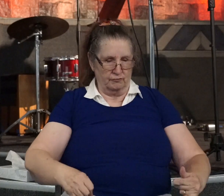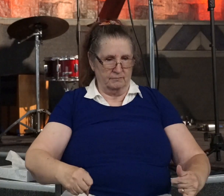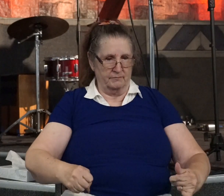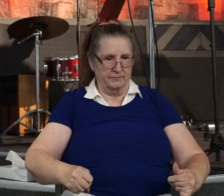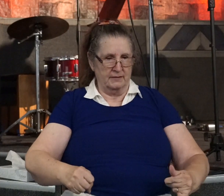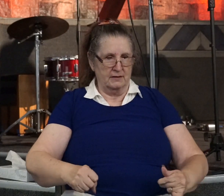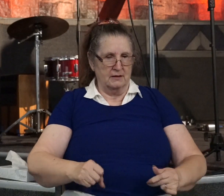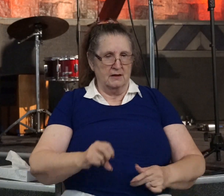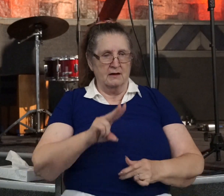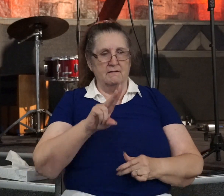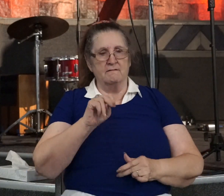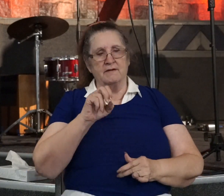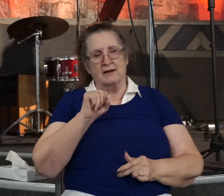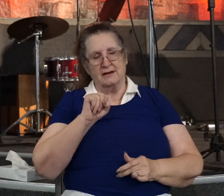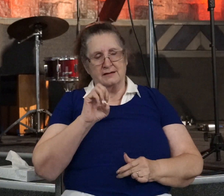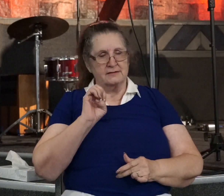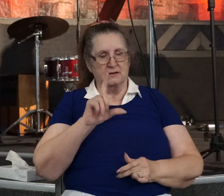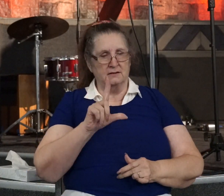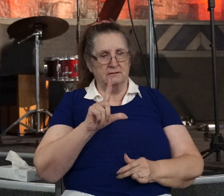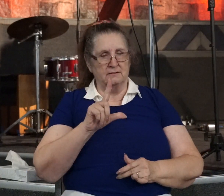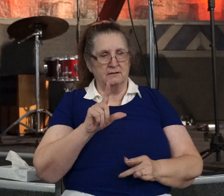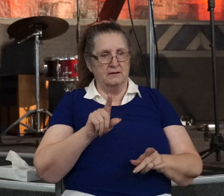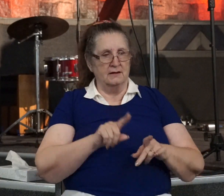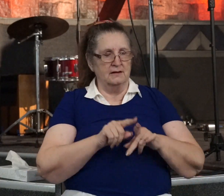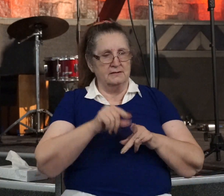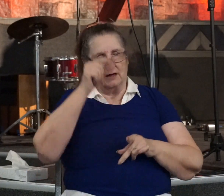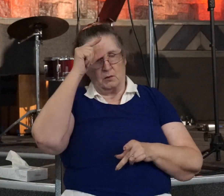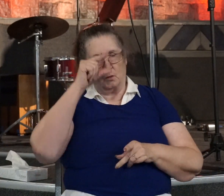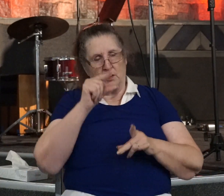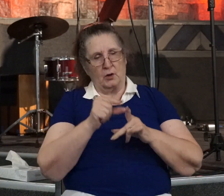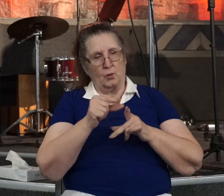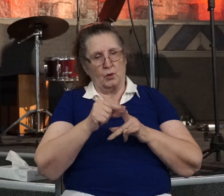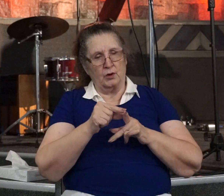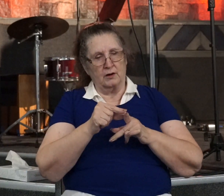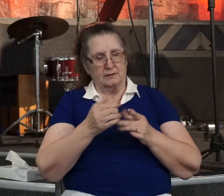vessel in the psalm is the same Greek word used in our text in Acts.